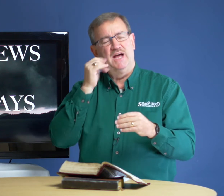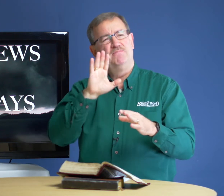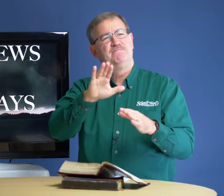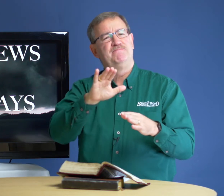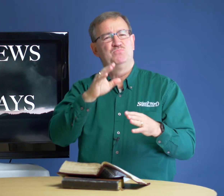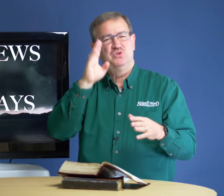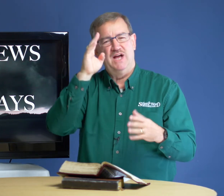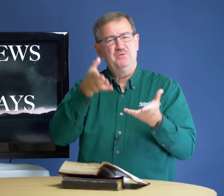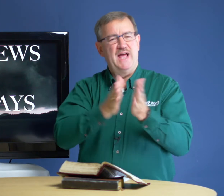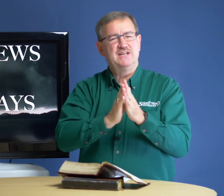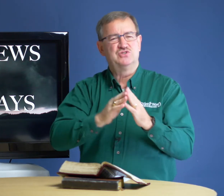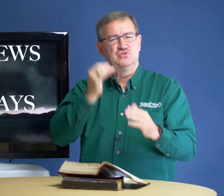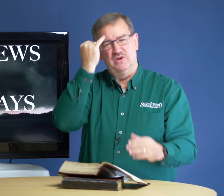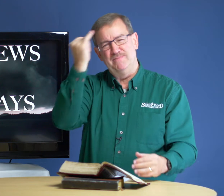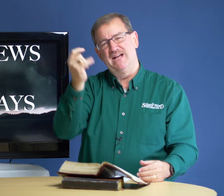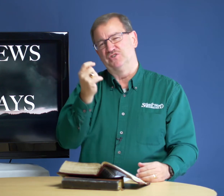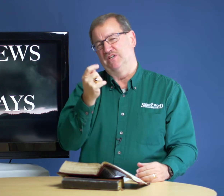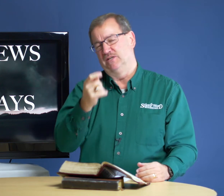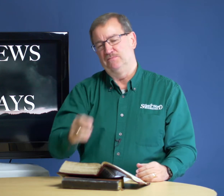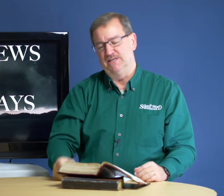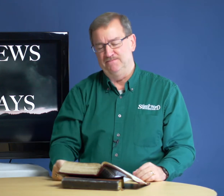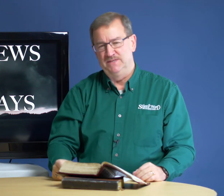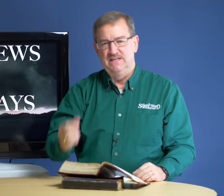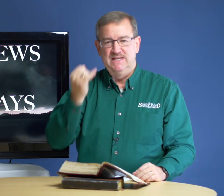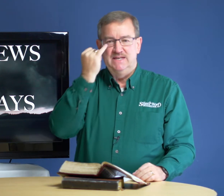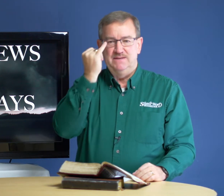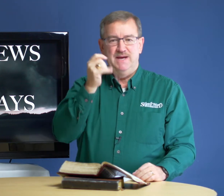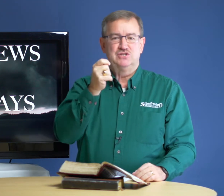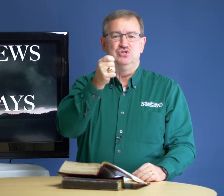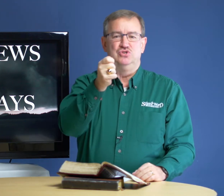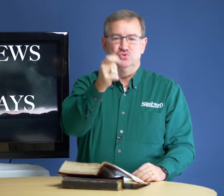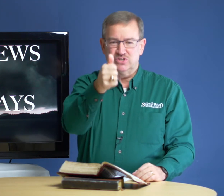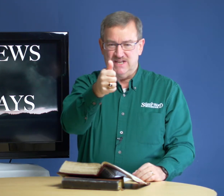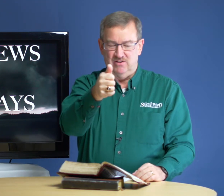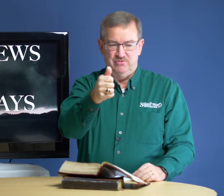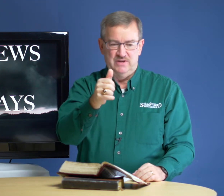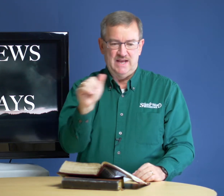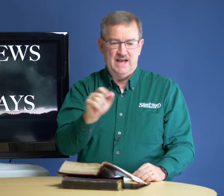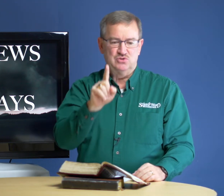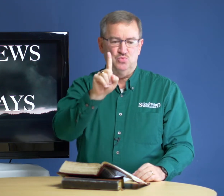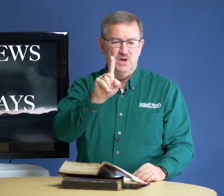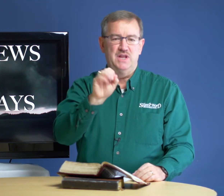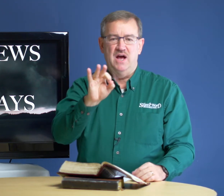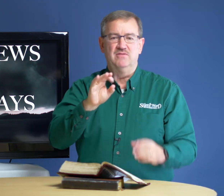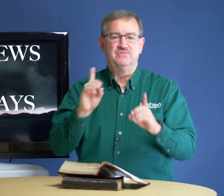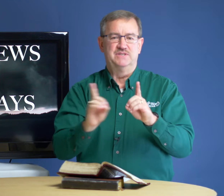I'm going to ask you to imagine a little bit, imagine yourself as one of the